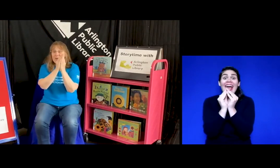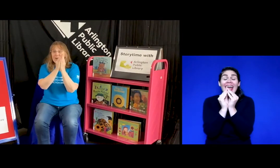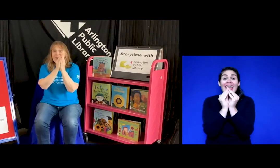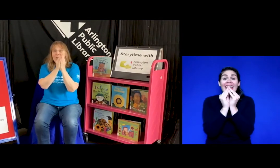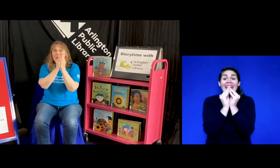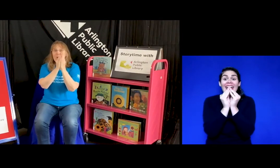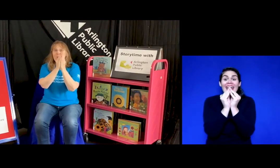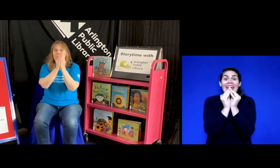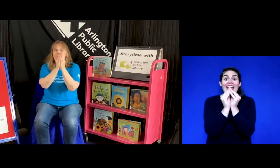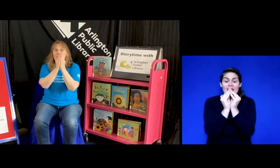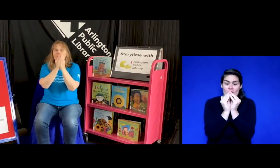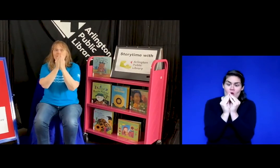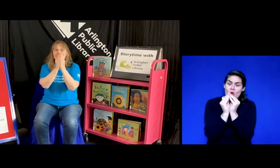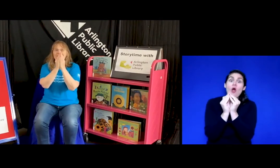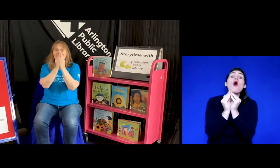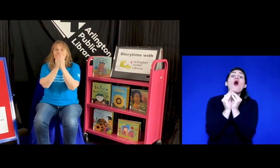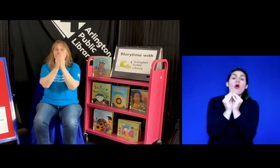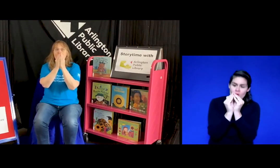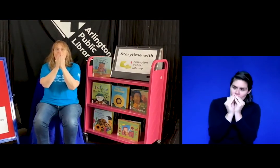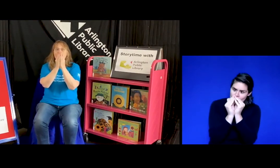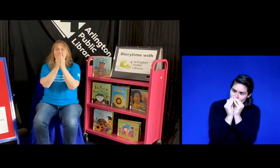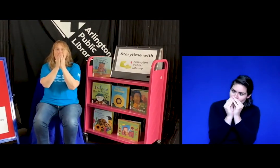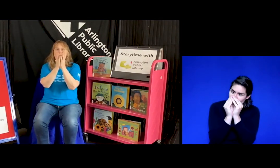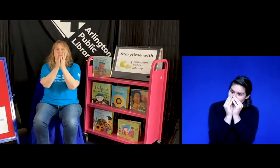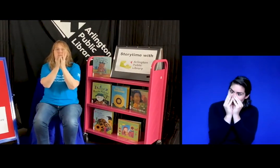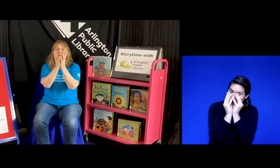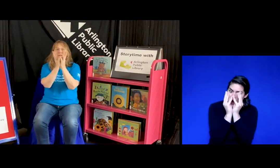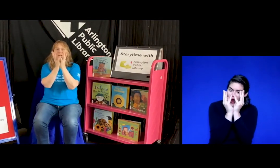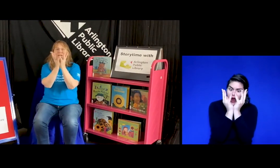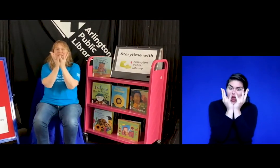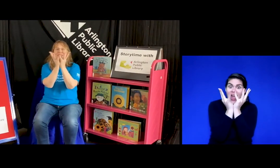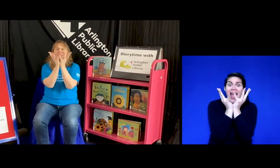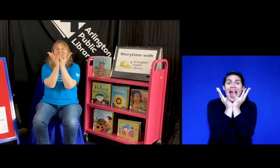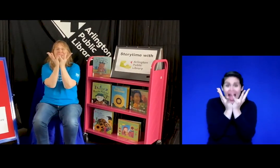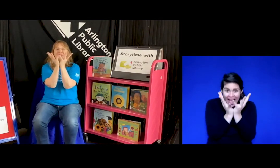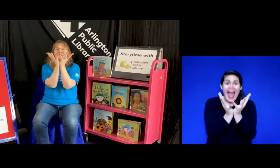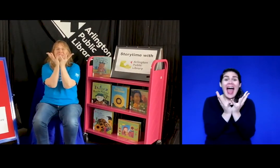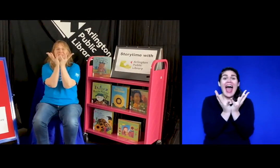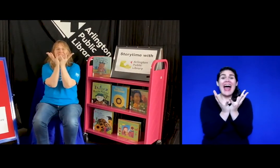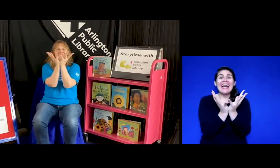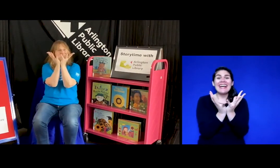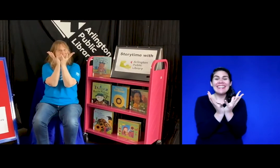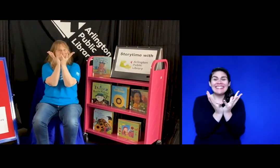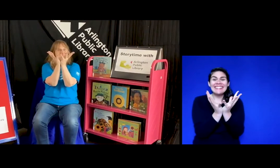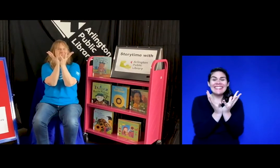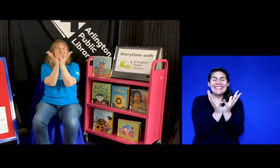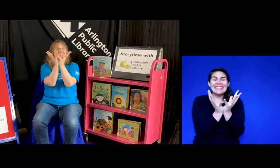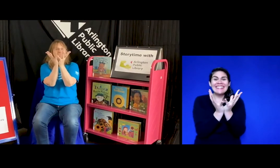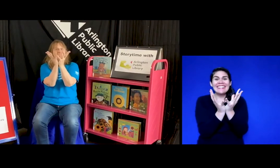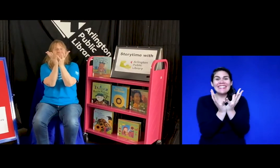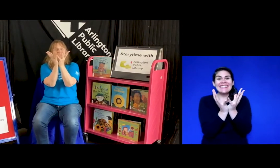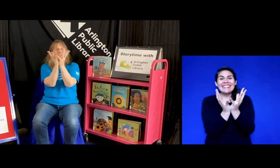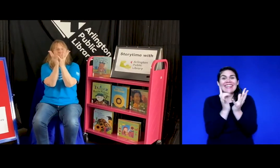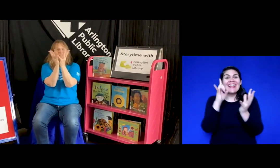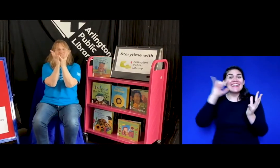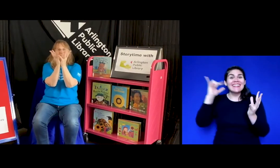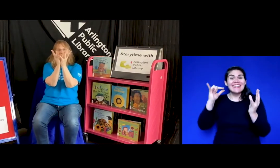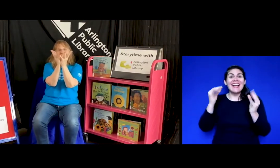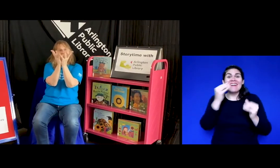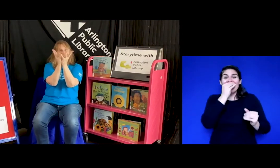watch it bloom for you see it blooms like a flower